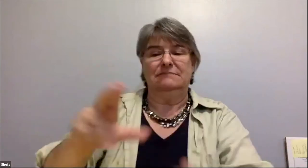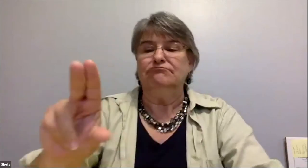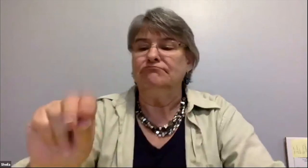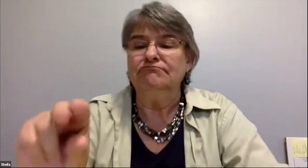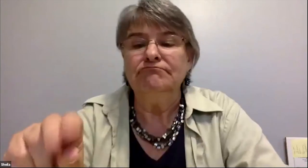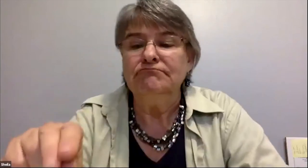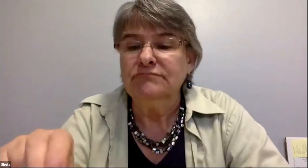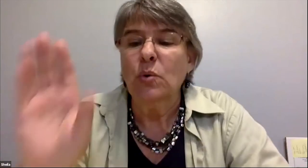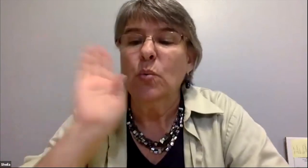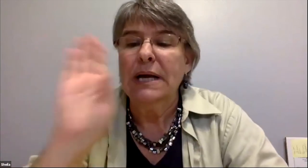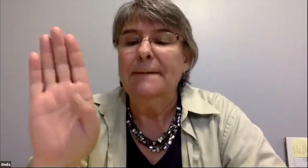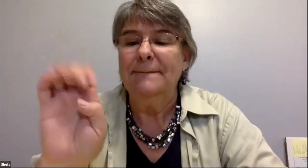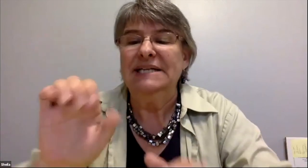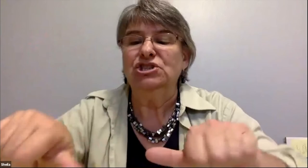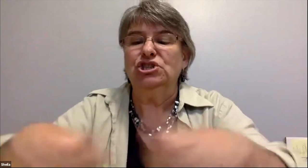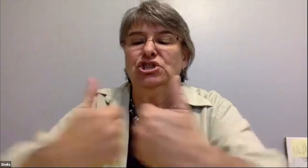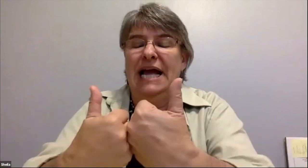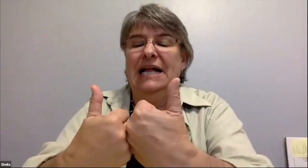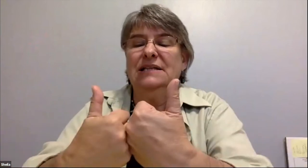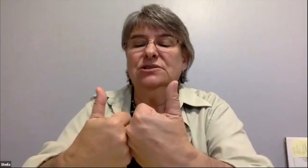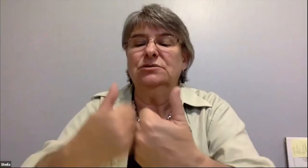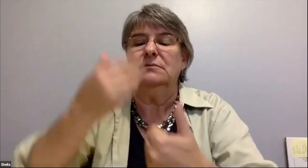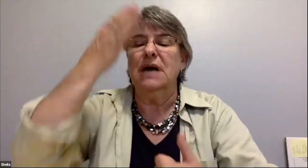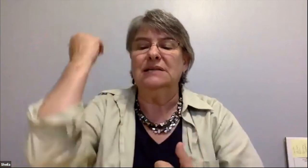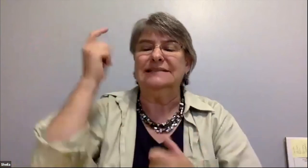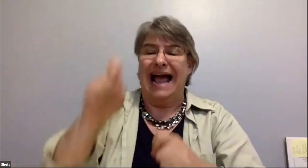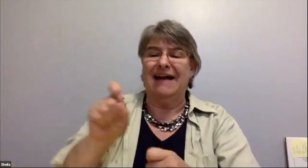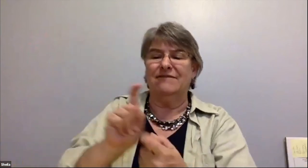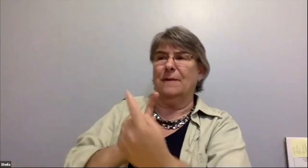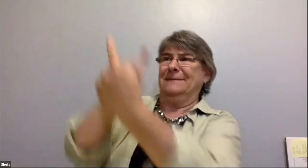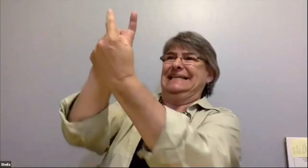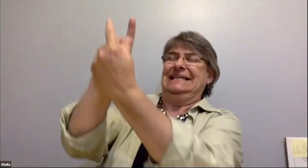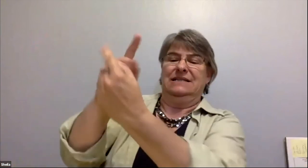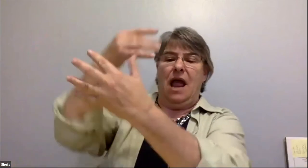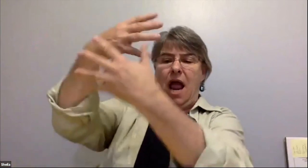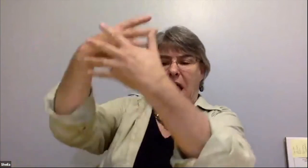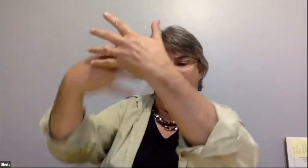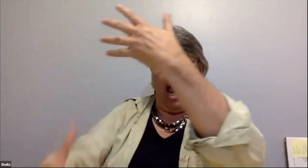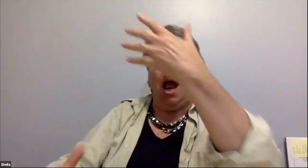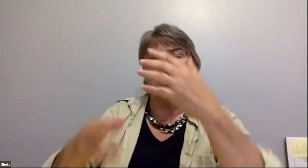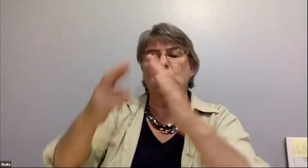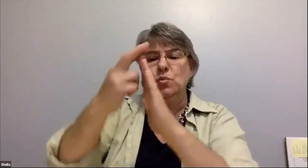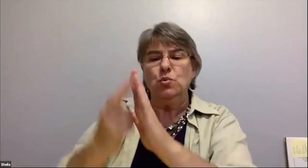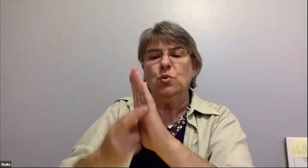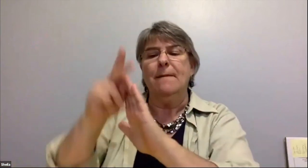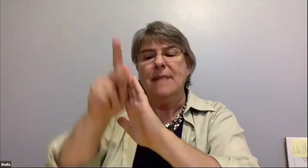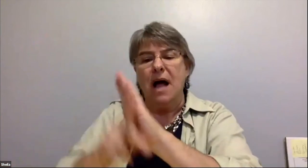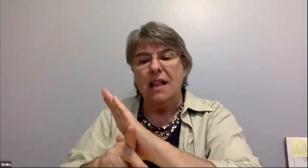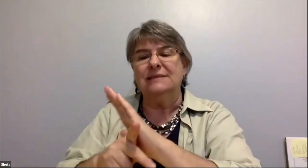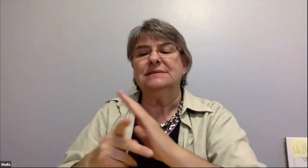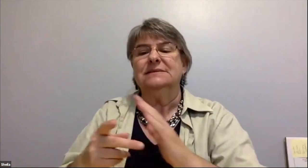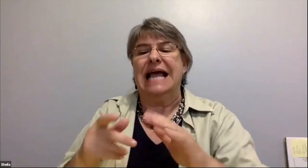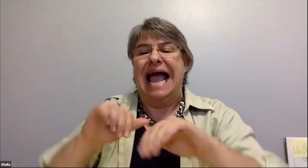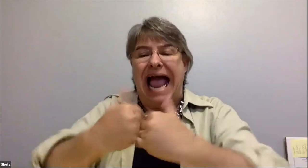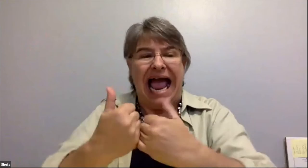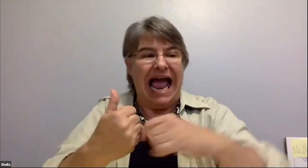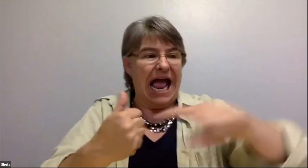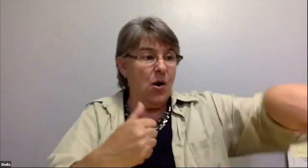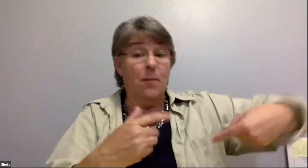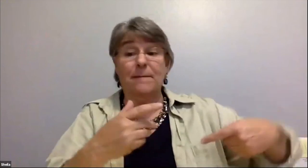uh and it could make the work load lighter if if the managers are well trained they're